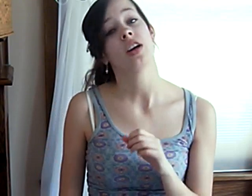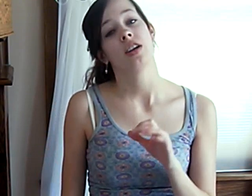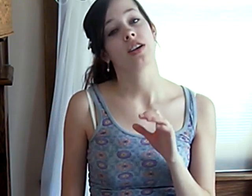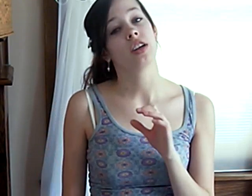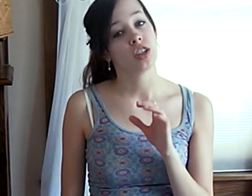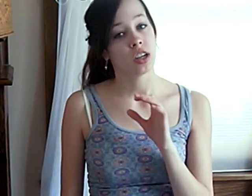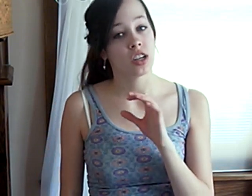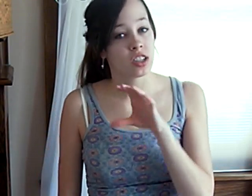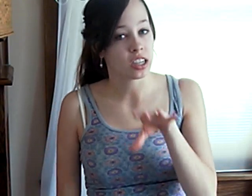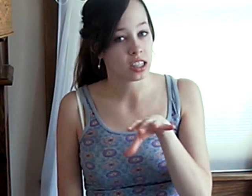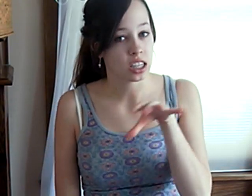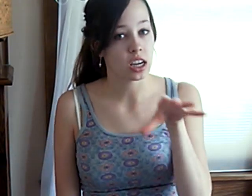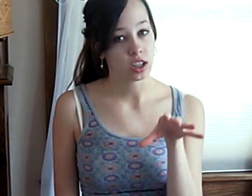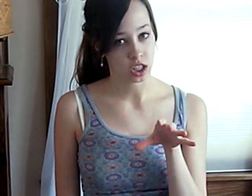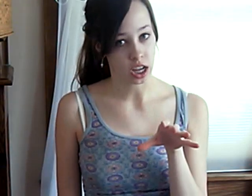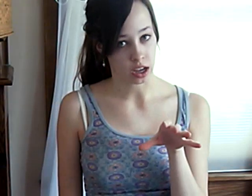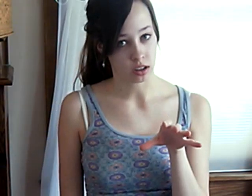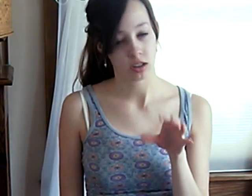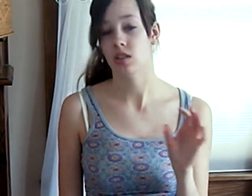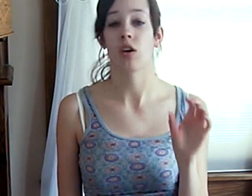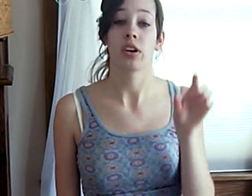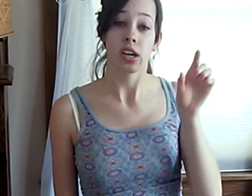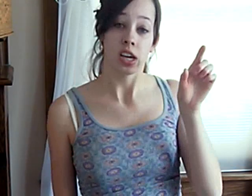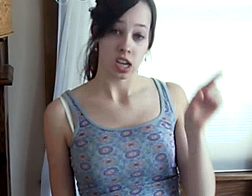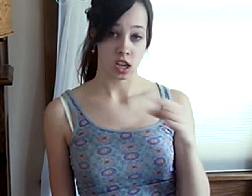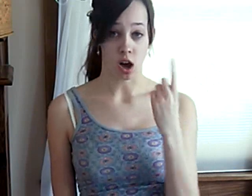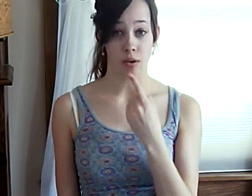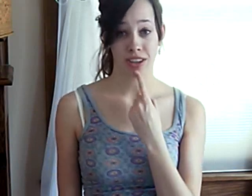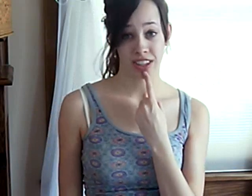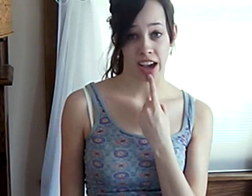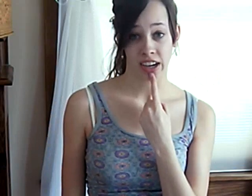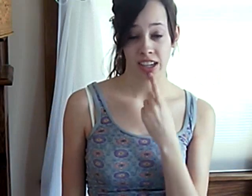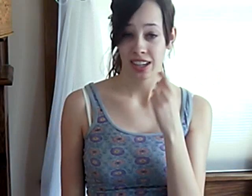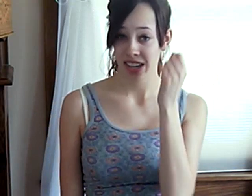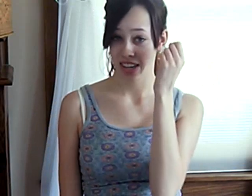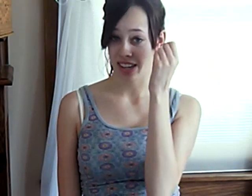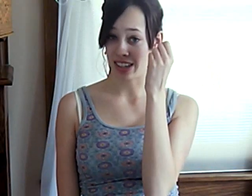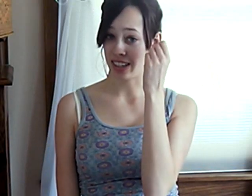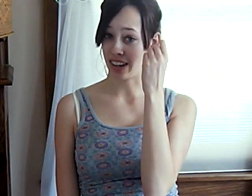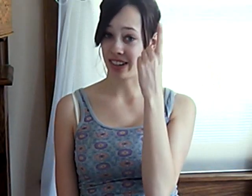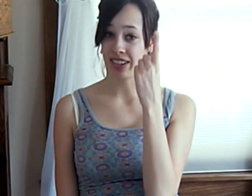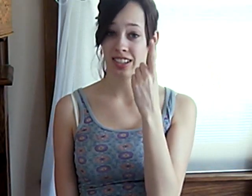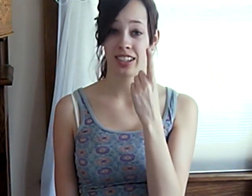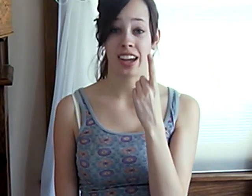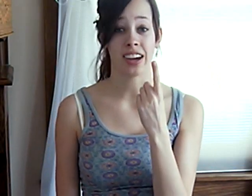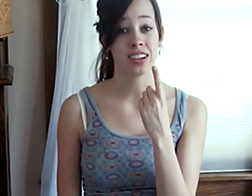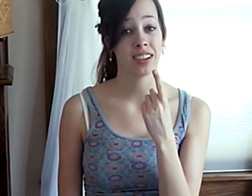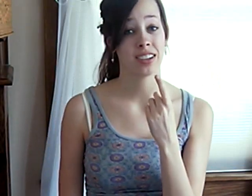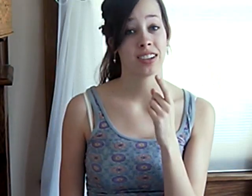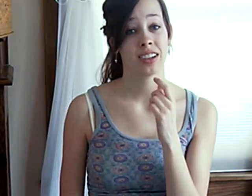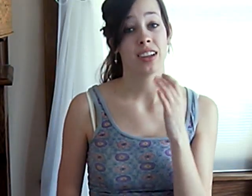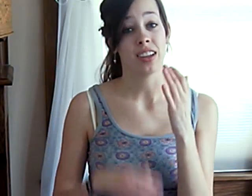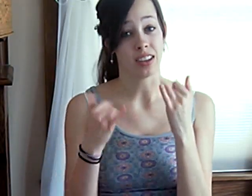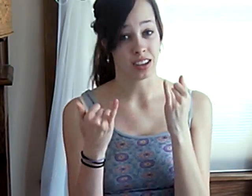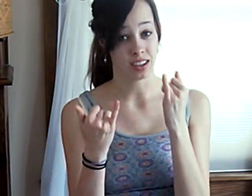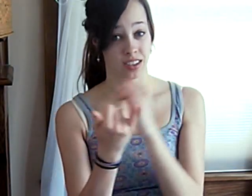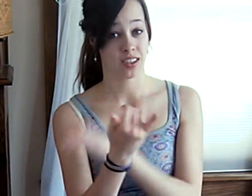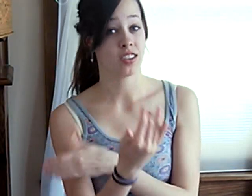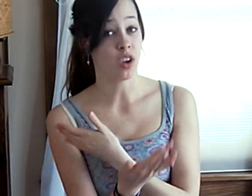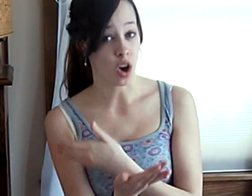you're going to change get to understand. So, he always said. So, didn't understand this song.